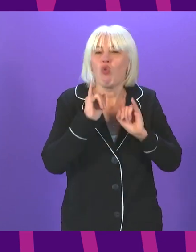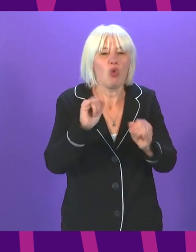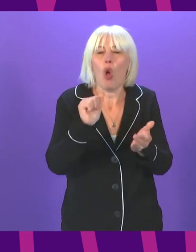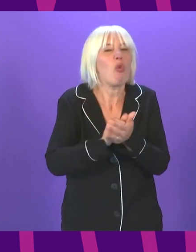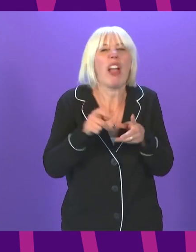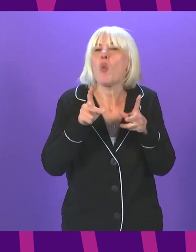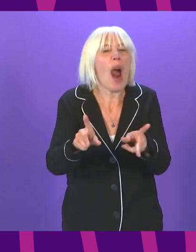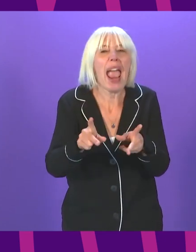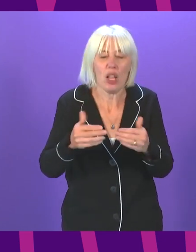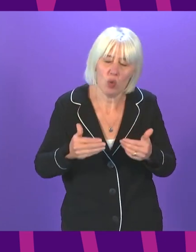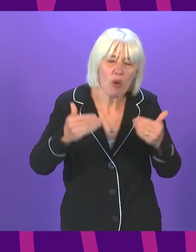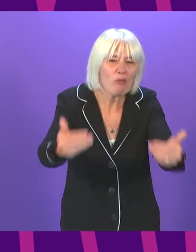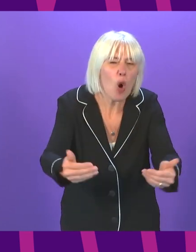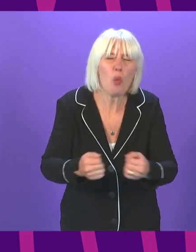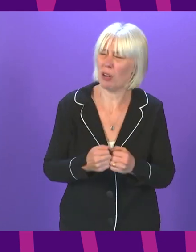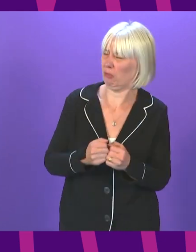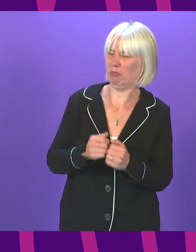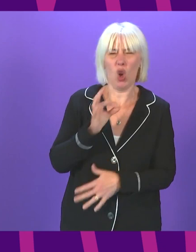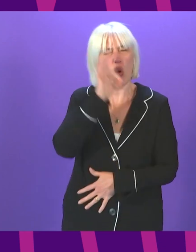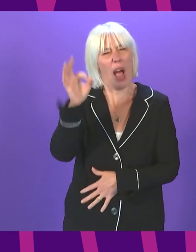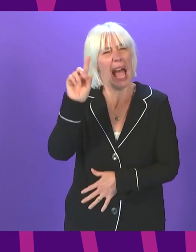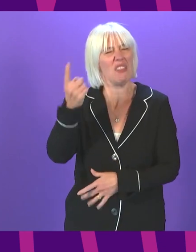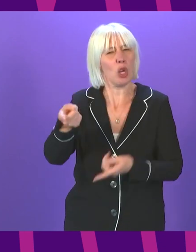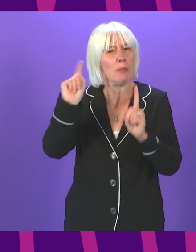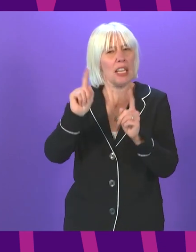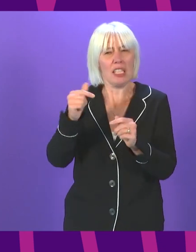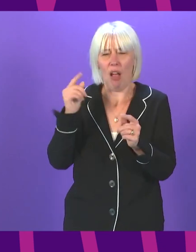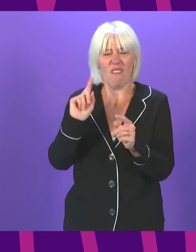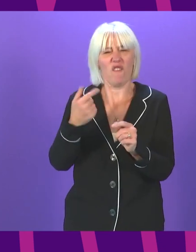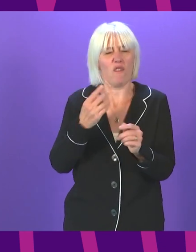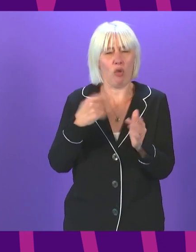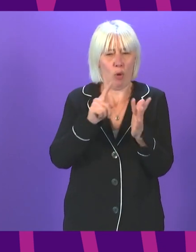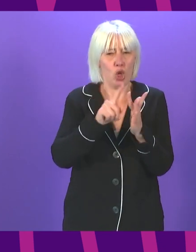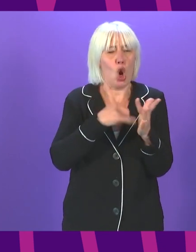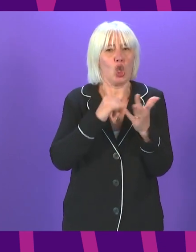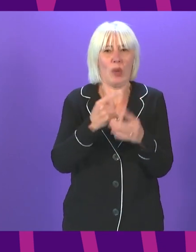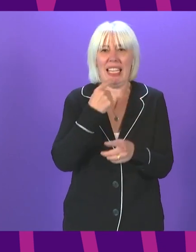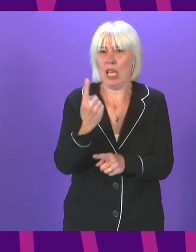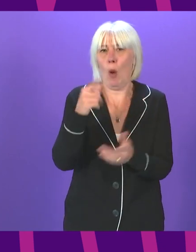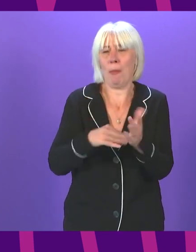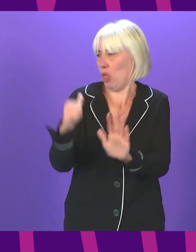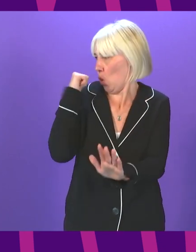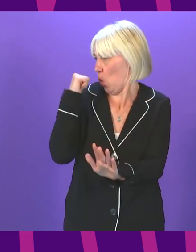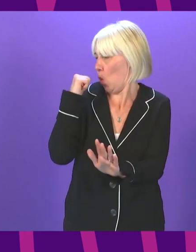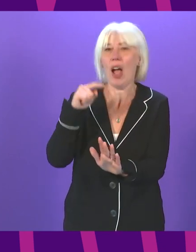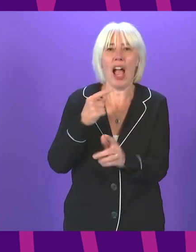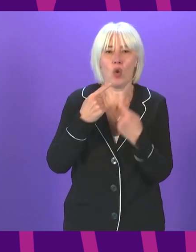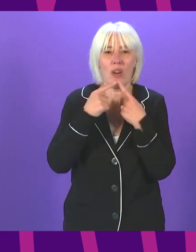So can I ask the First Minister what's changed in the last month from what John Swinney said then to her announcement today?